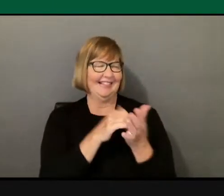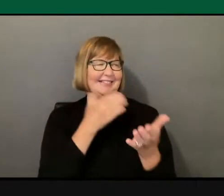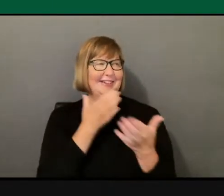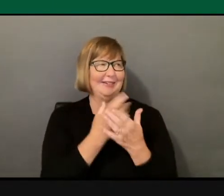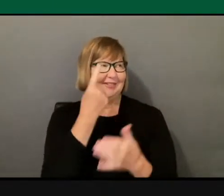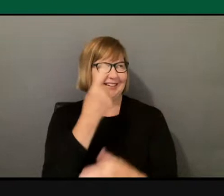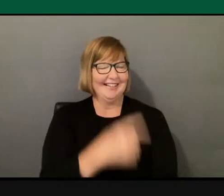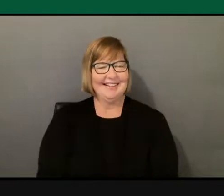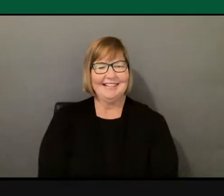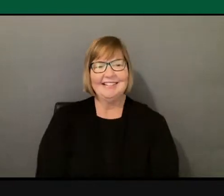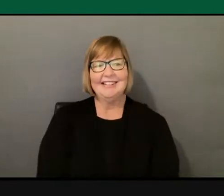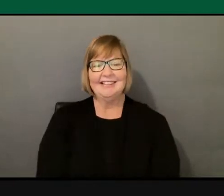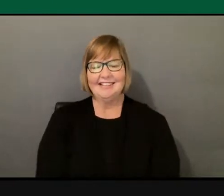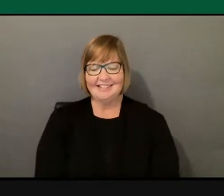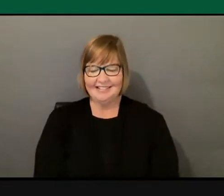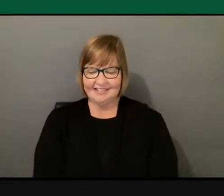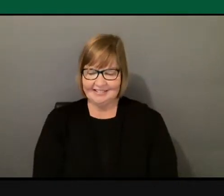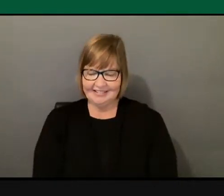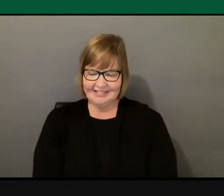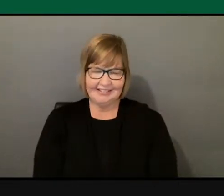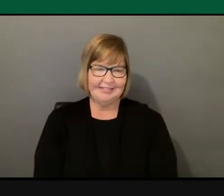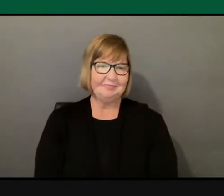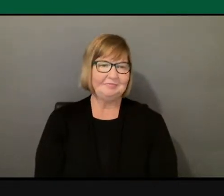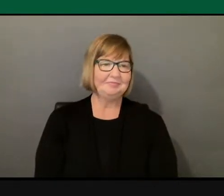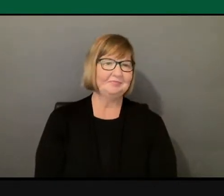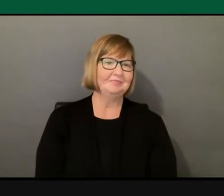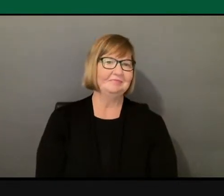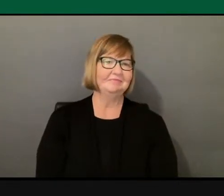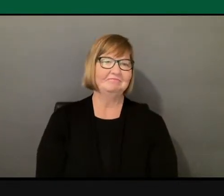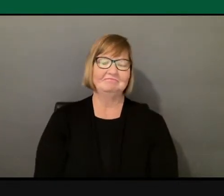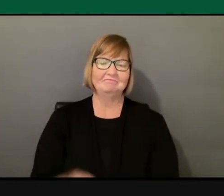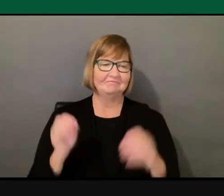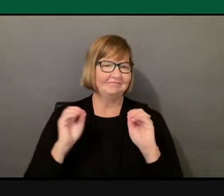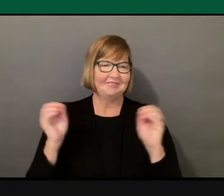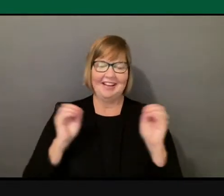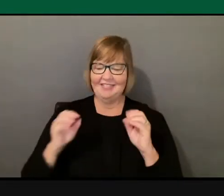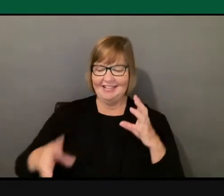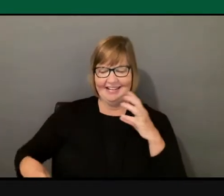Rabbi Alfie, did you? I feel like you had... I have nothing to add to what Anne said.